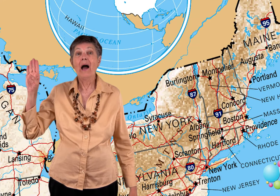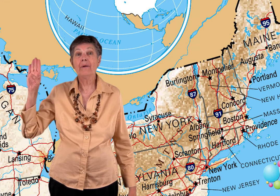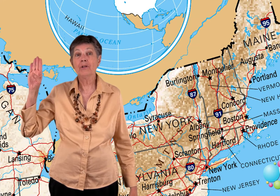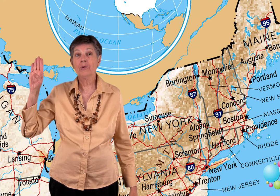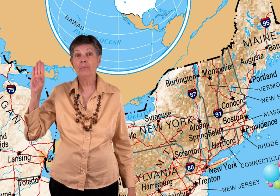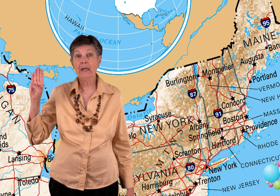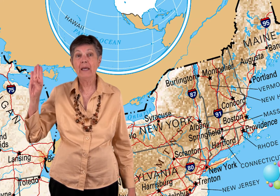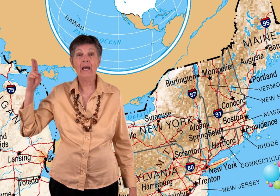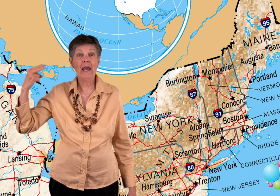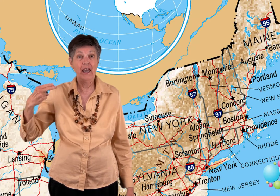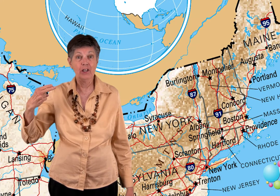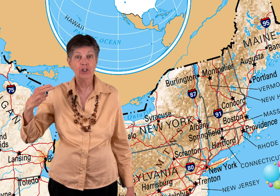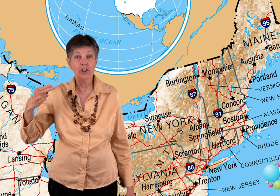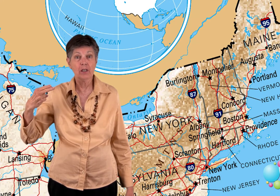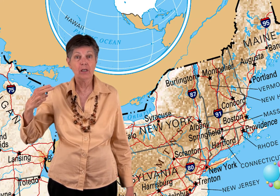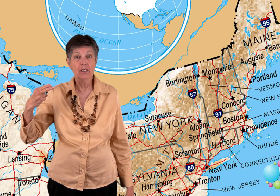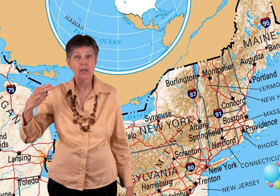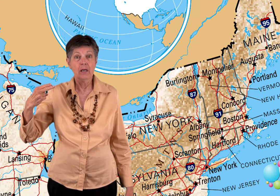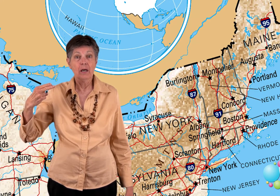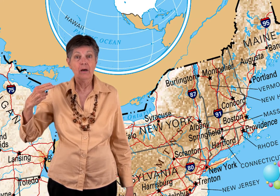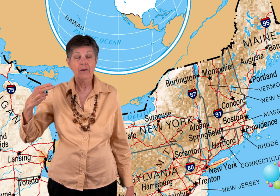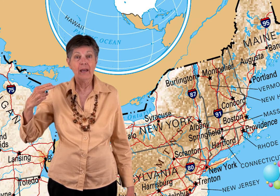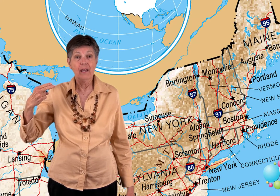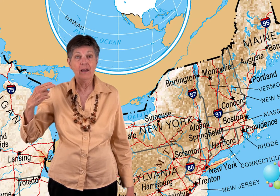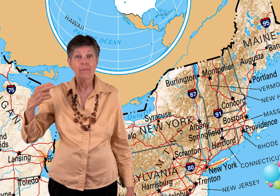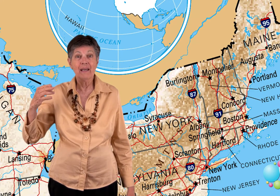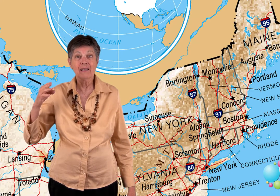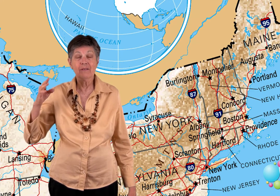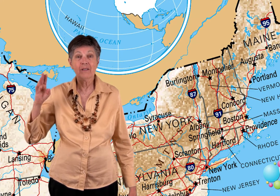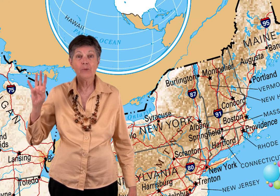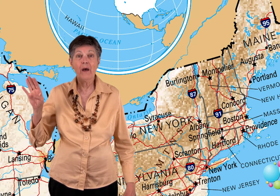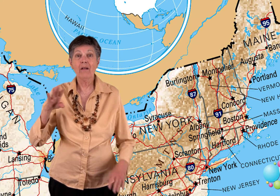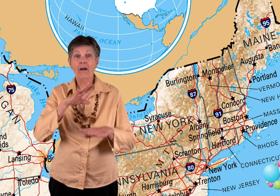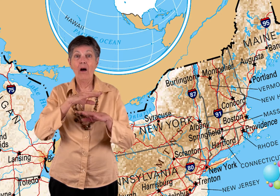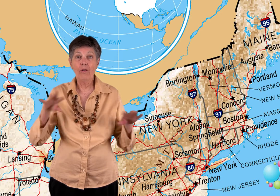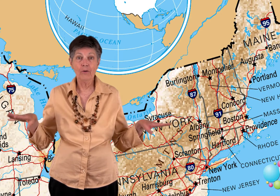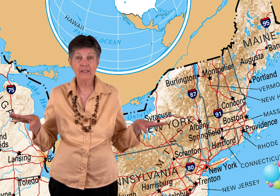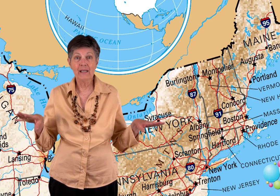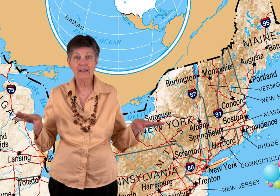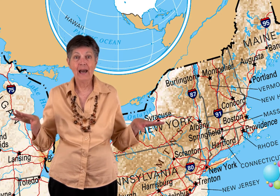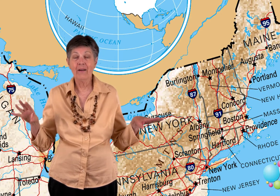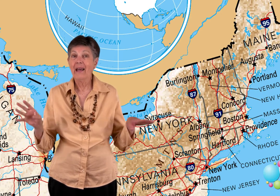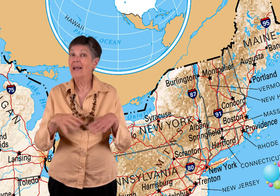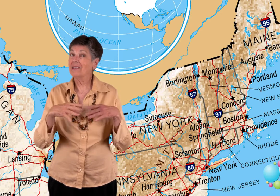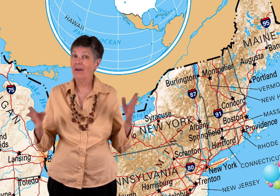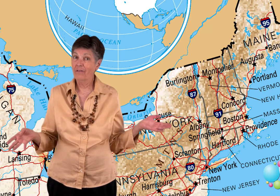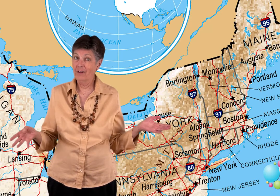I'm going to do B-H. Okay, because to spell all those cities out, it's not going to fit